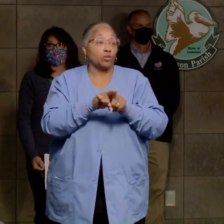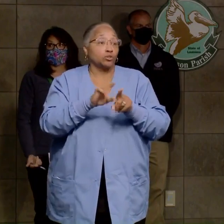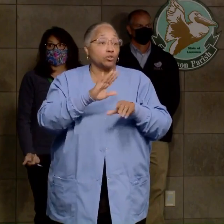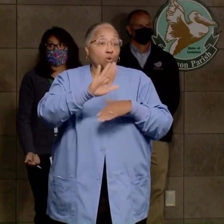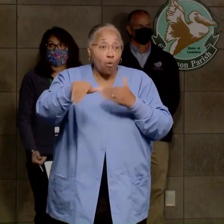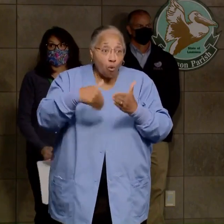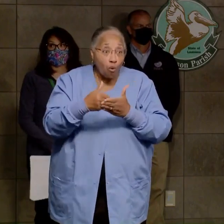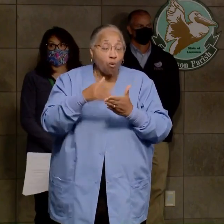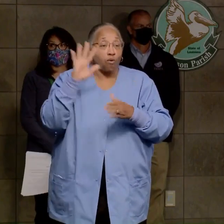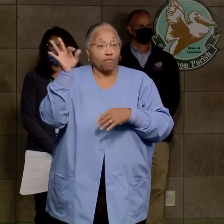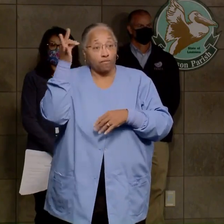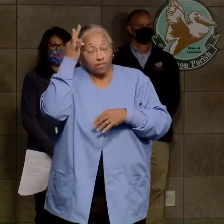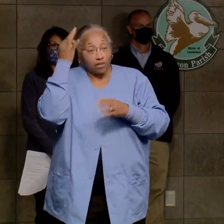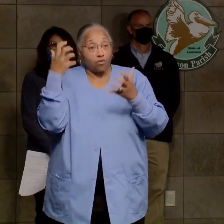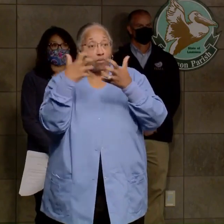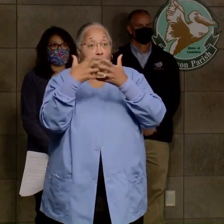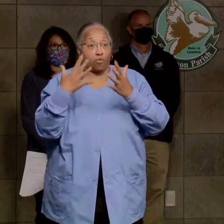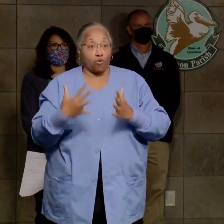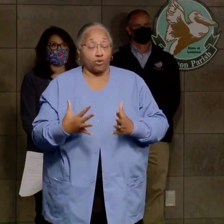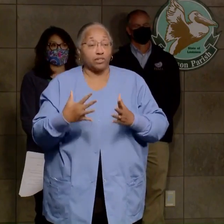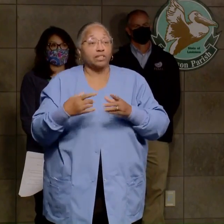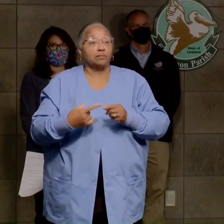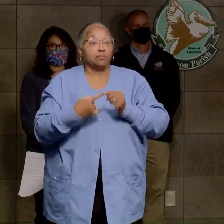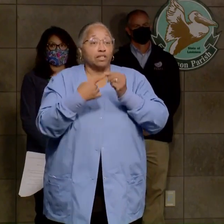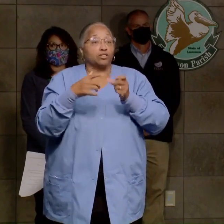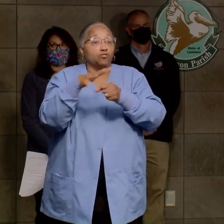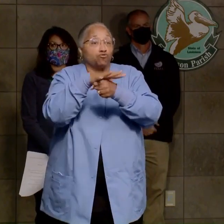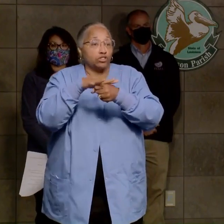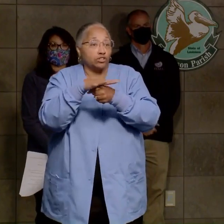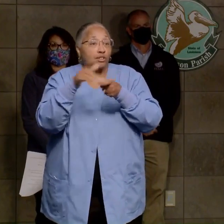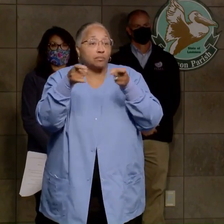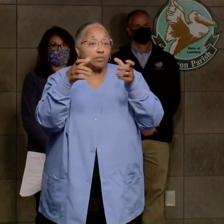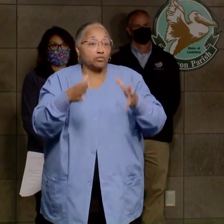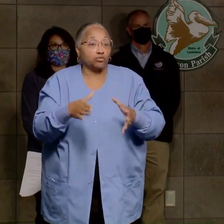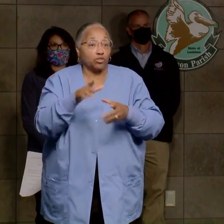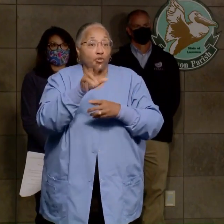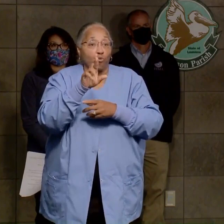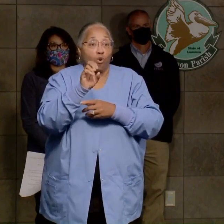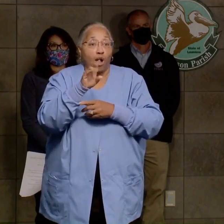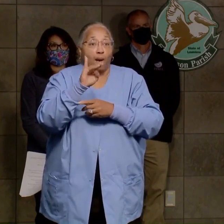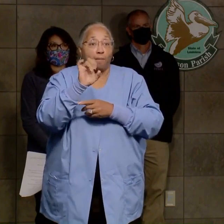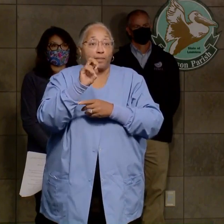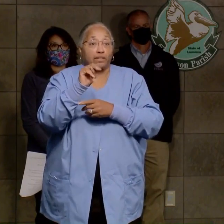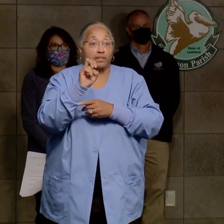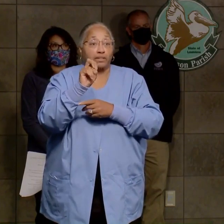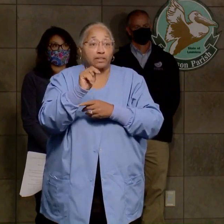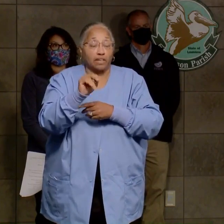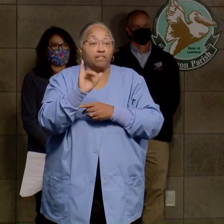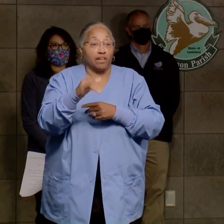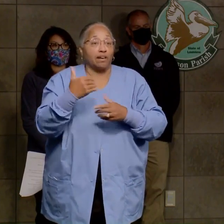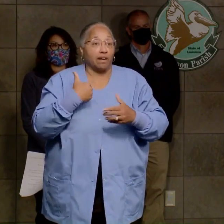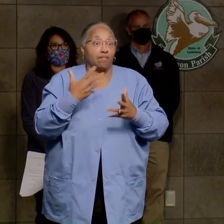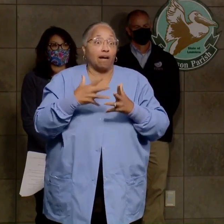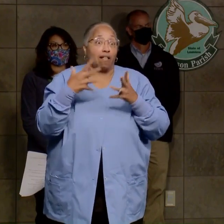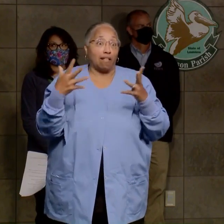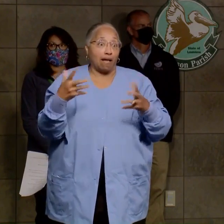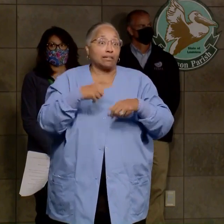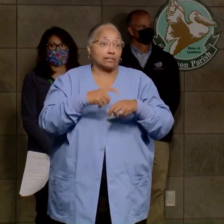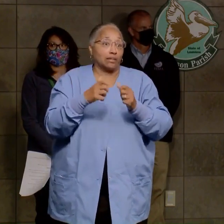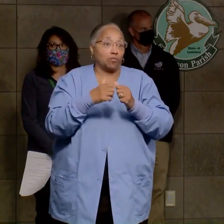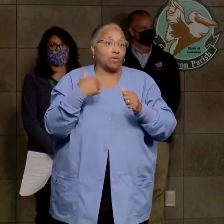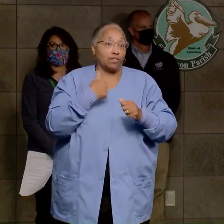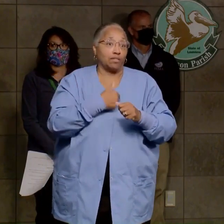Regional Administrator Tony Robinson, who's been spending a lot of time with us over the last number of months,